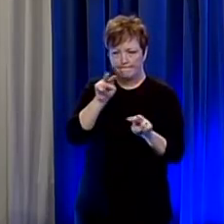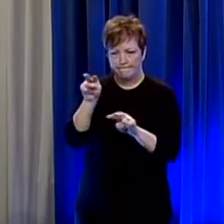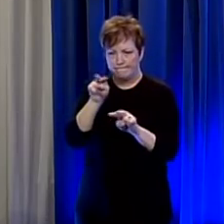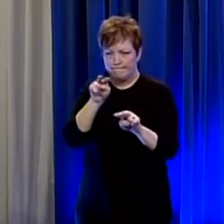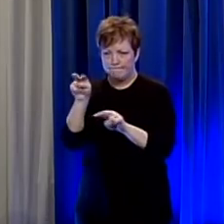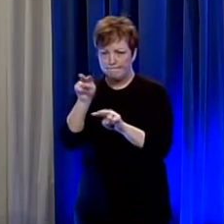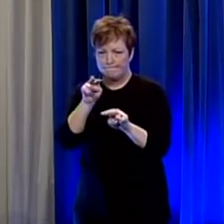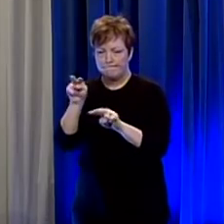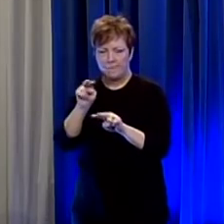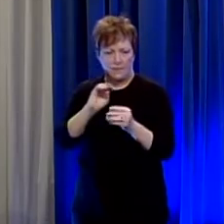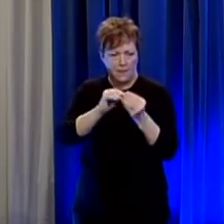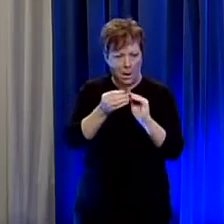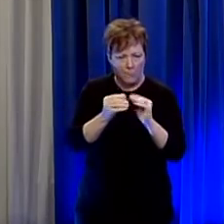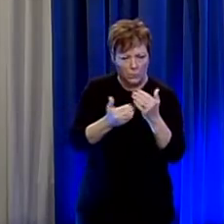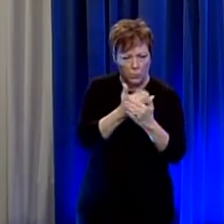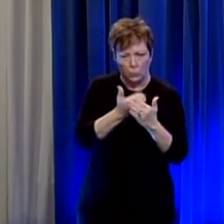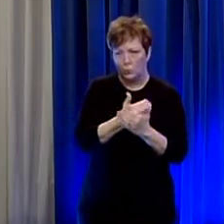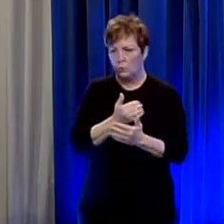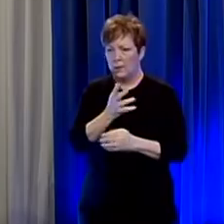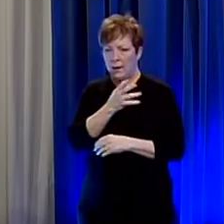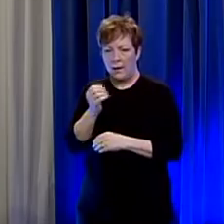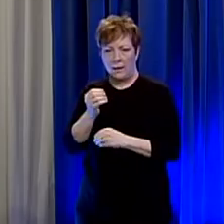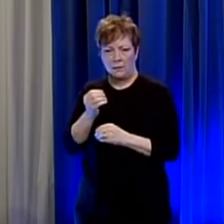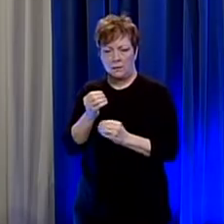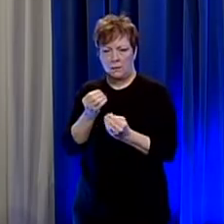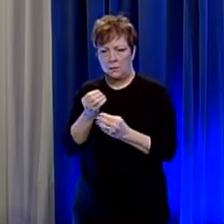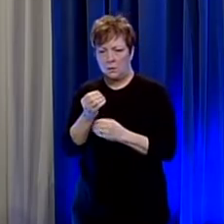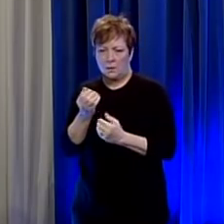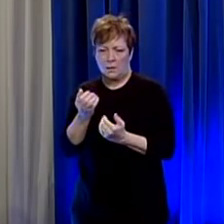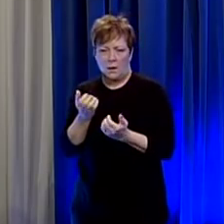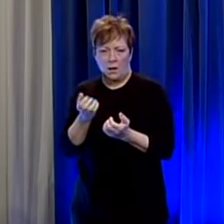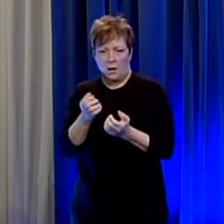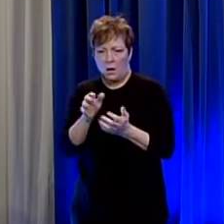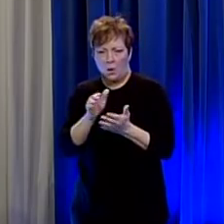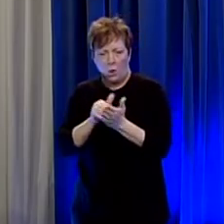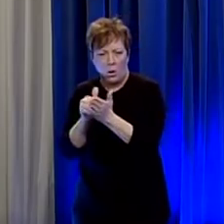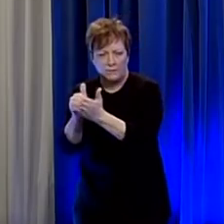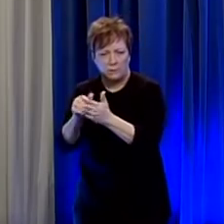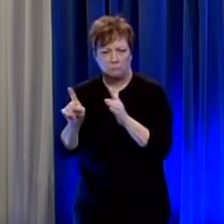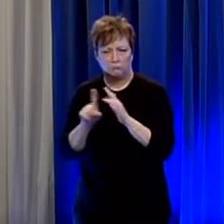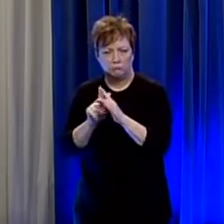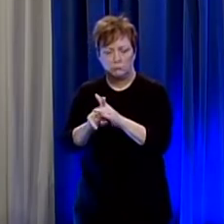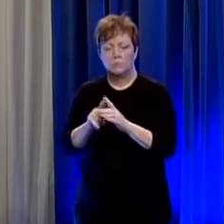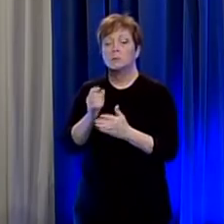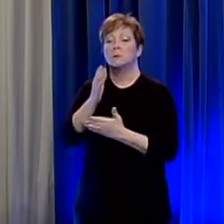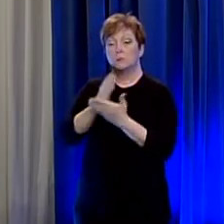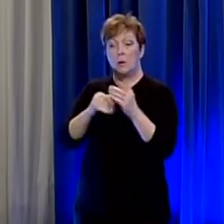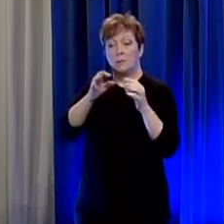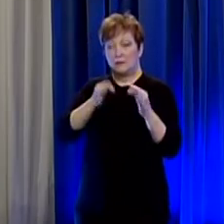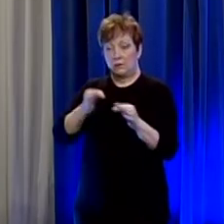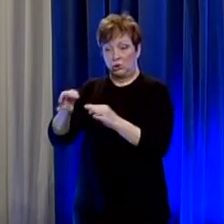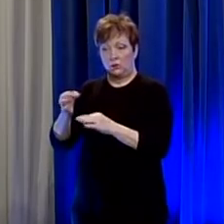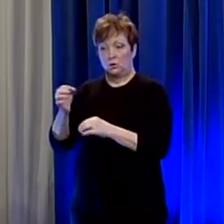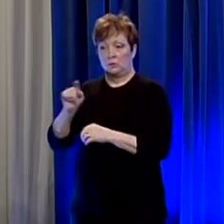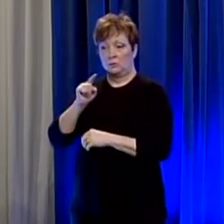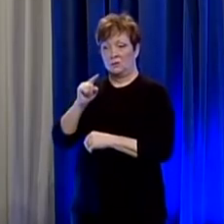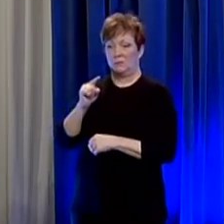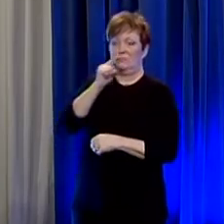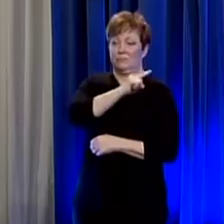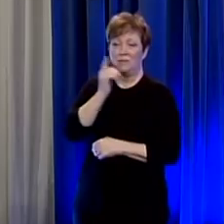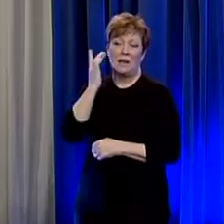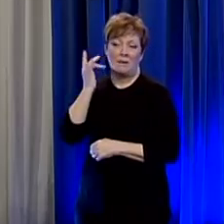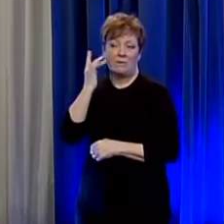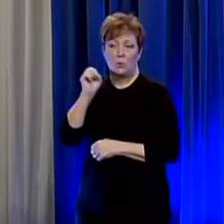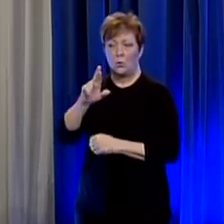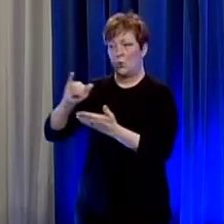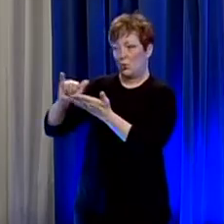cases but also the rate at which we get new cases certainly some of the decisions that have been made in california or or in new